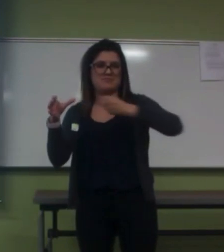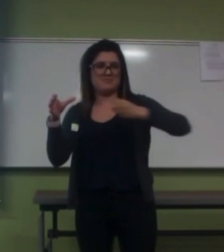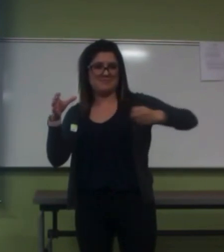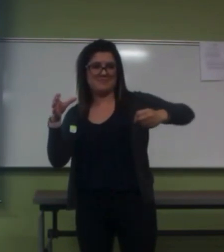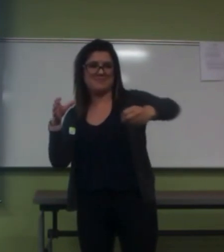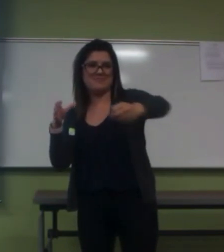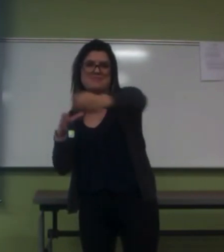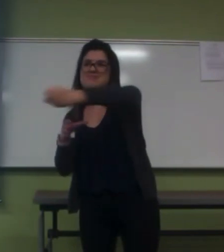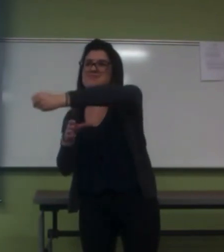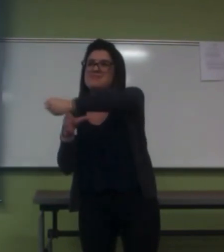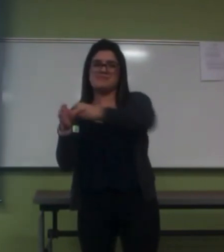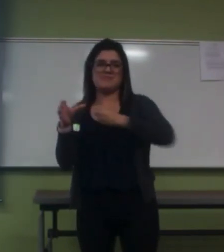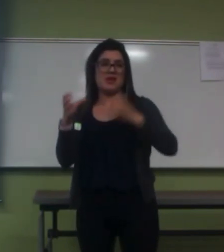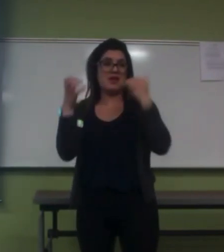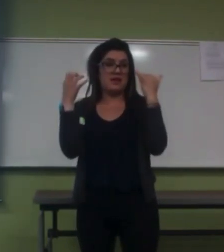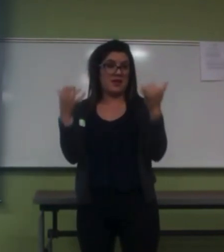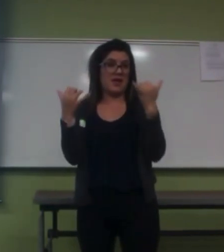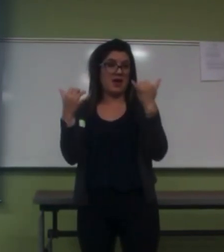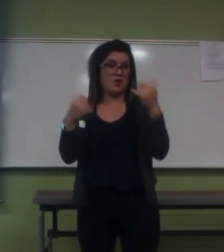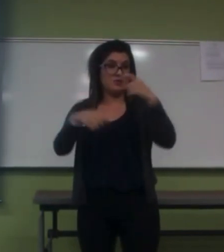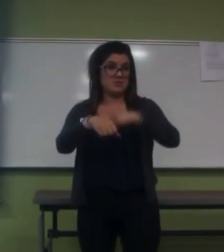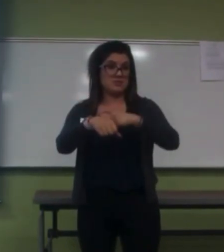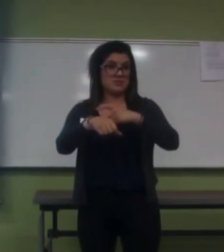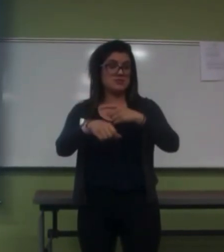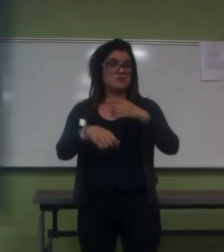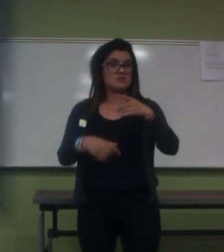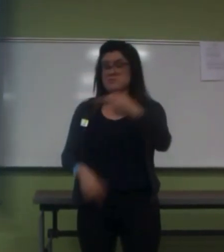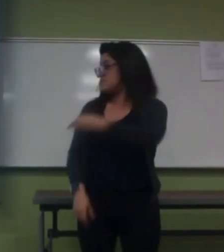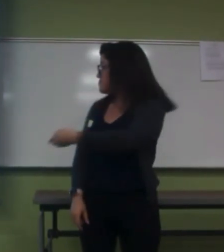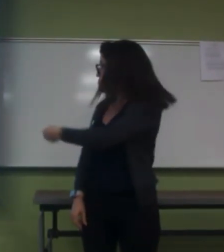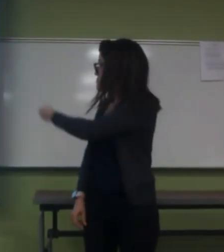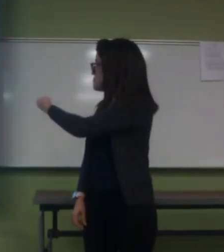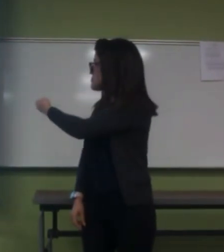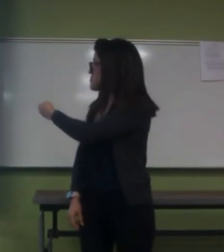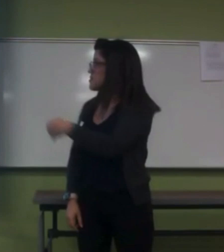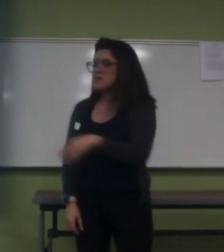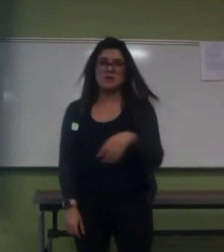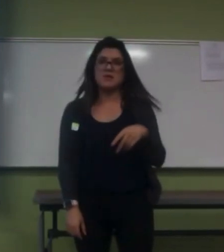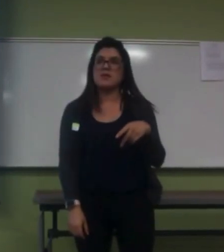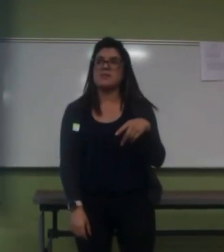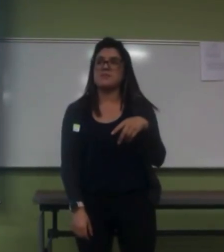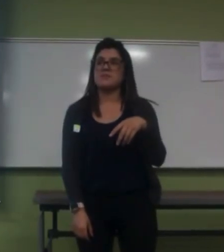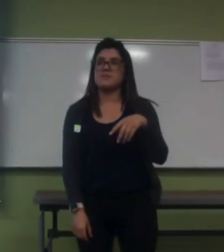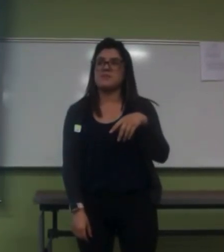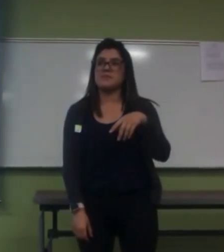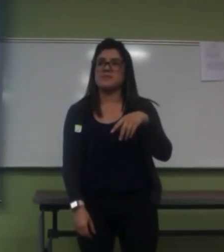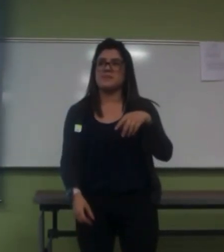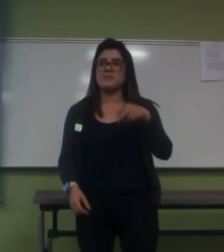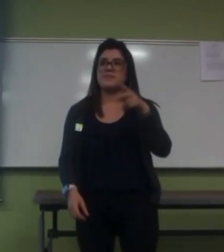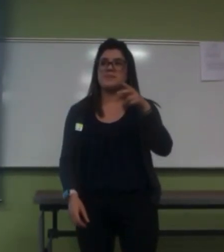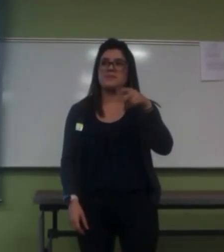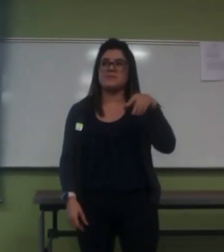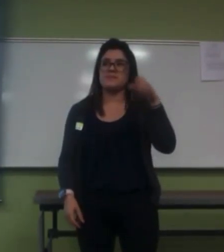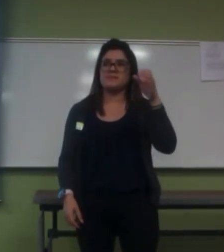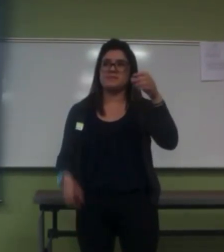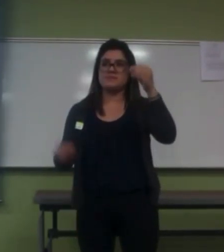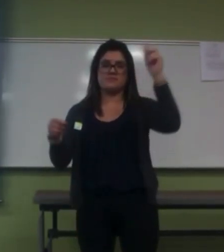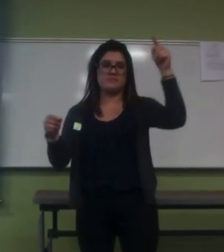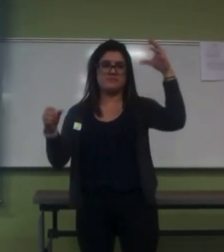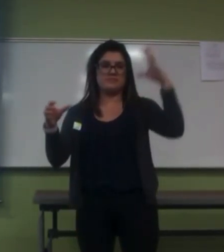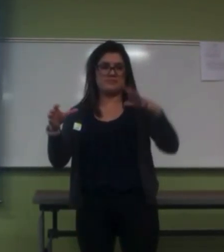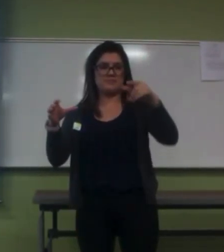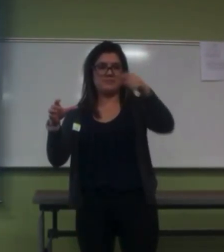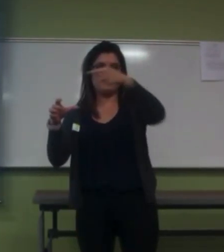boop, boop, boop, we're in Pisces right now. This line, when it's going across the Sun from the Earth to the